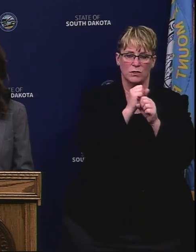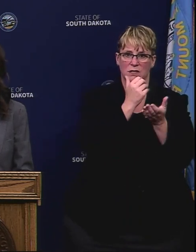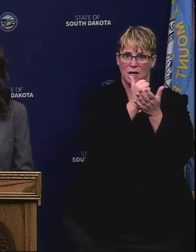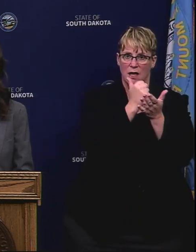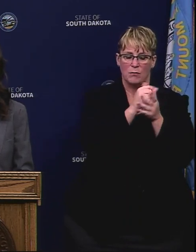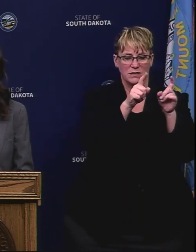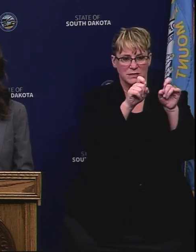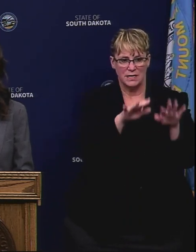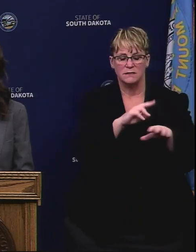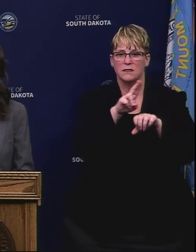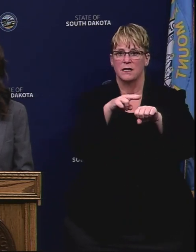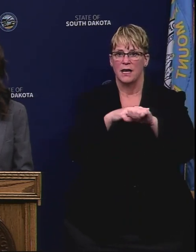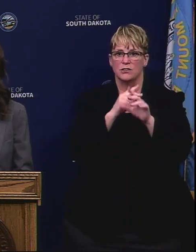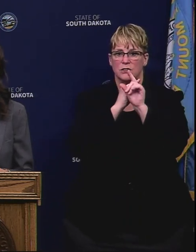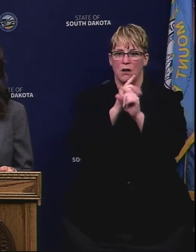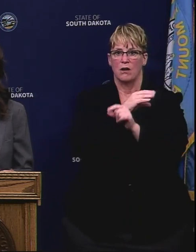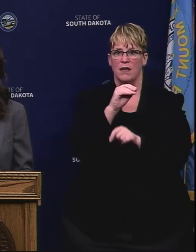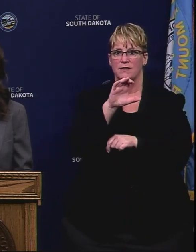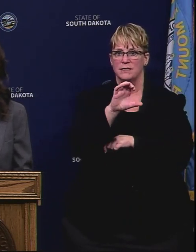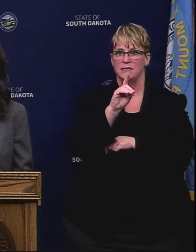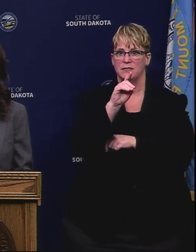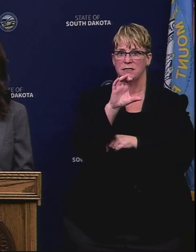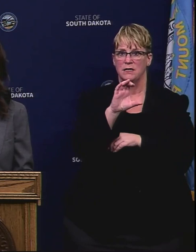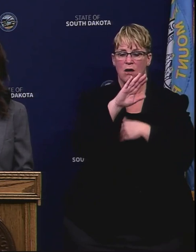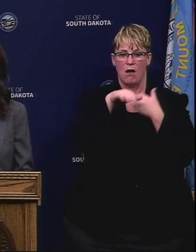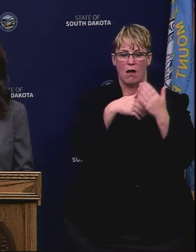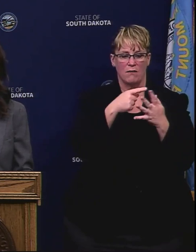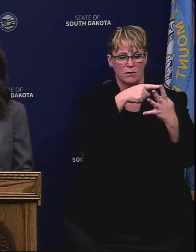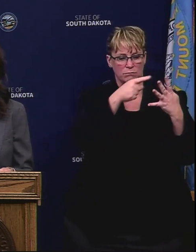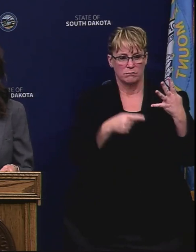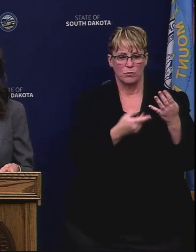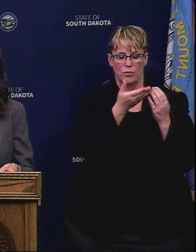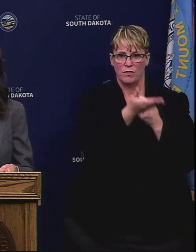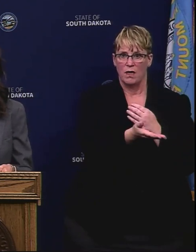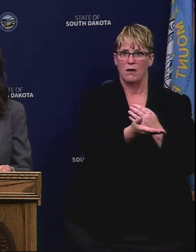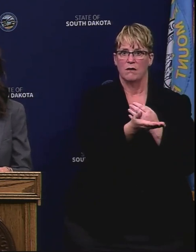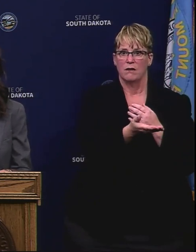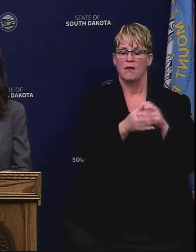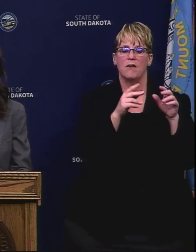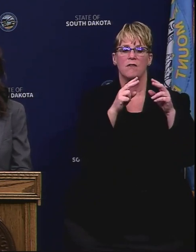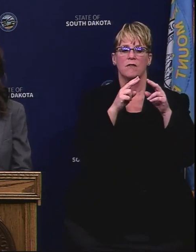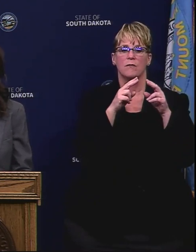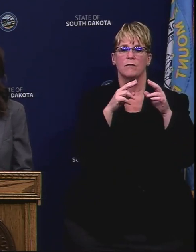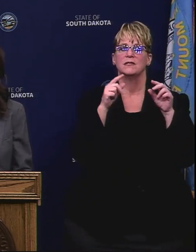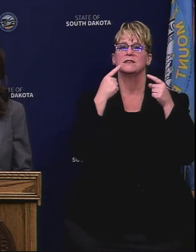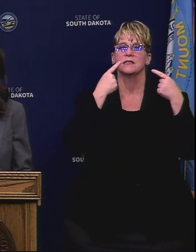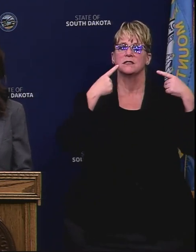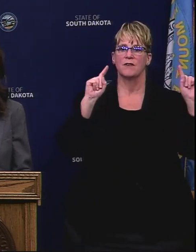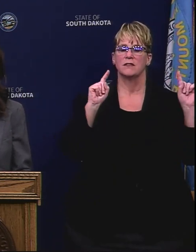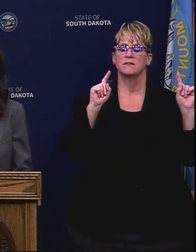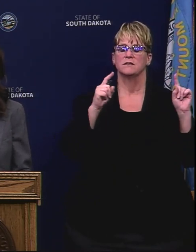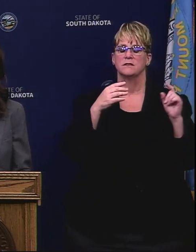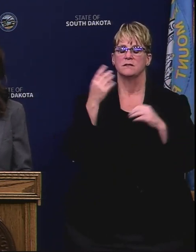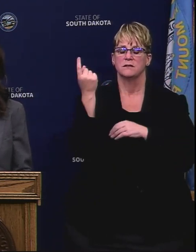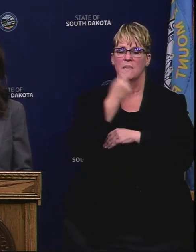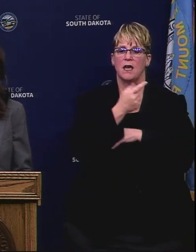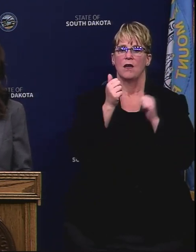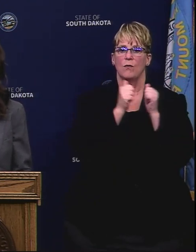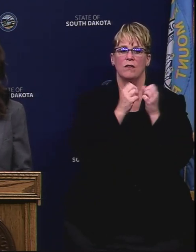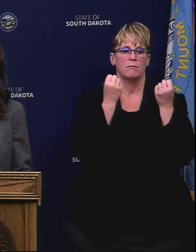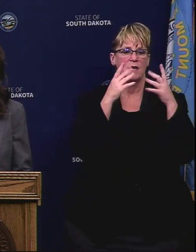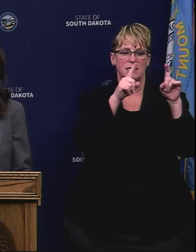The National Guard and the CDC were all present and said it was a very successful day with a lot of tests being